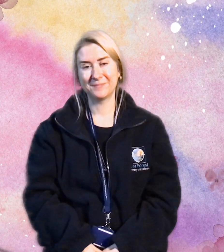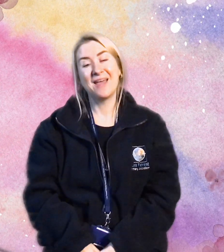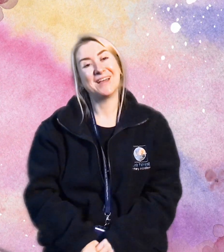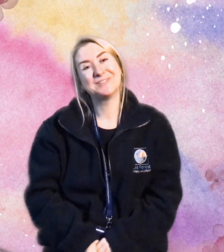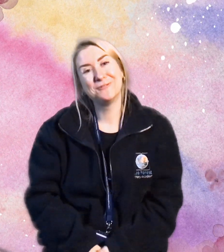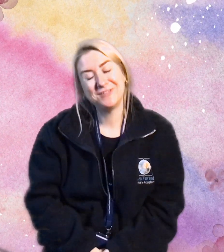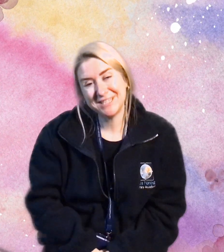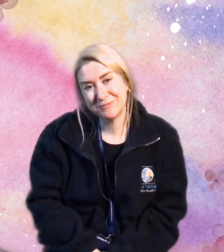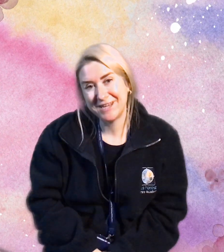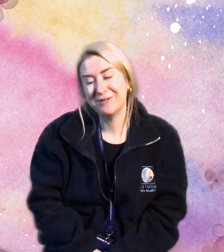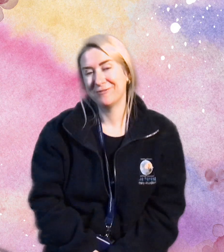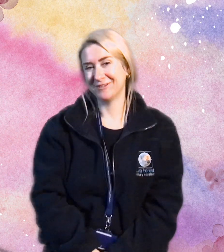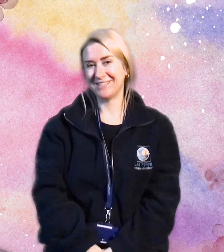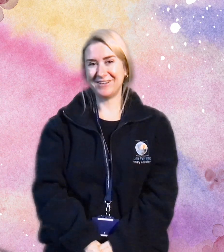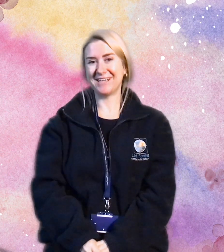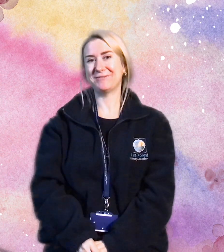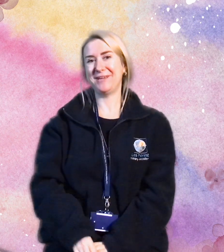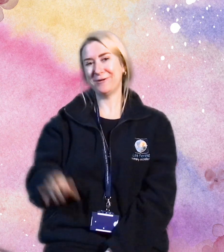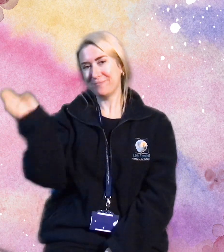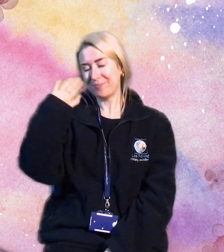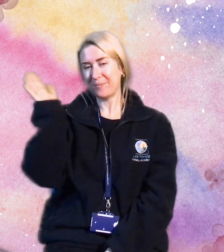That's all for this week. I'll see you next week. Bye.